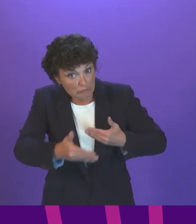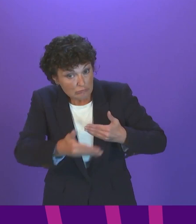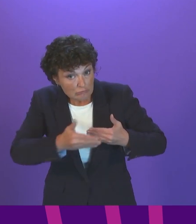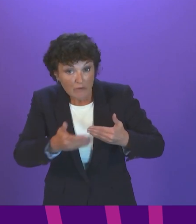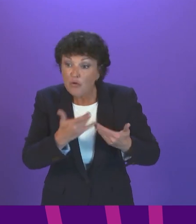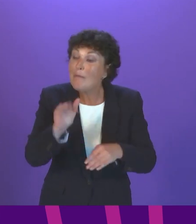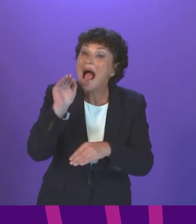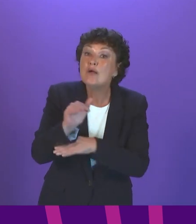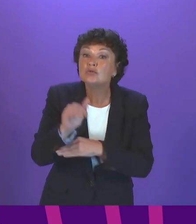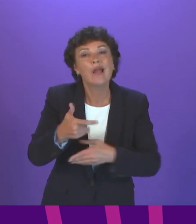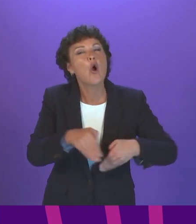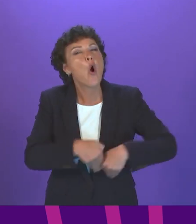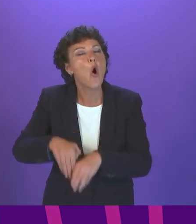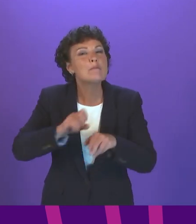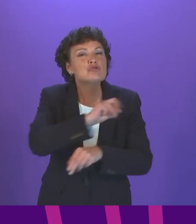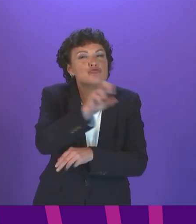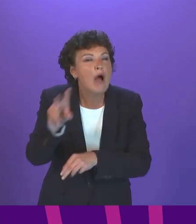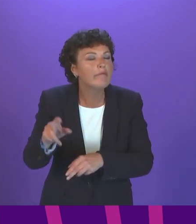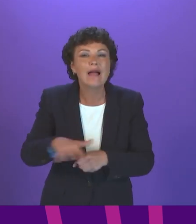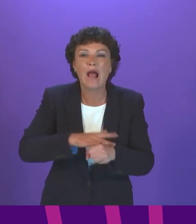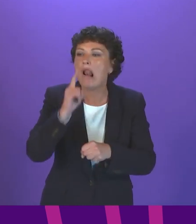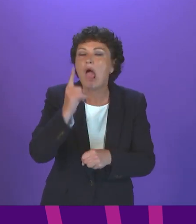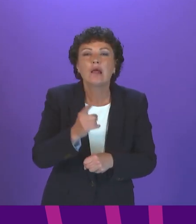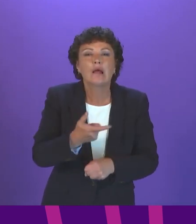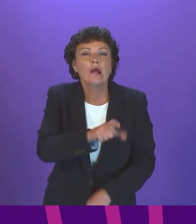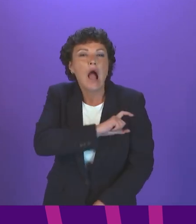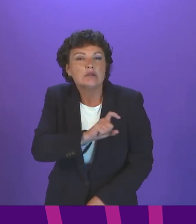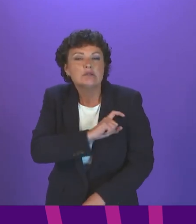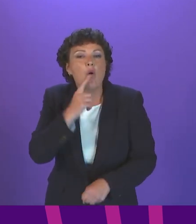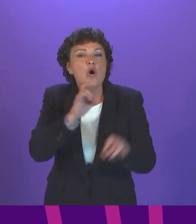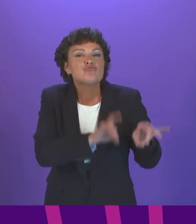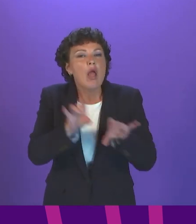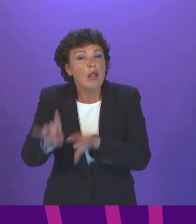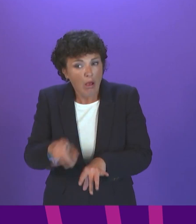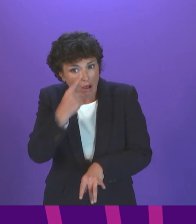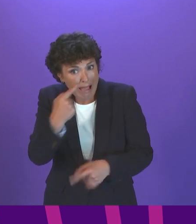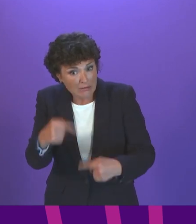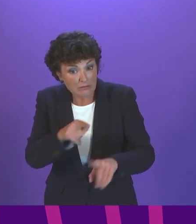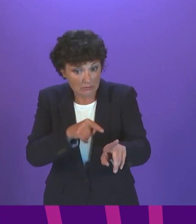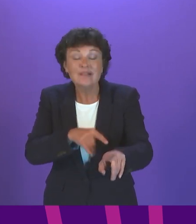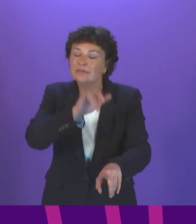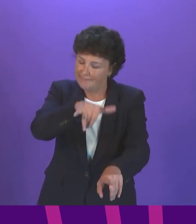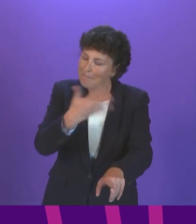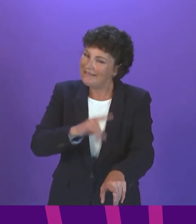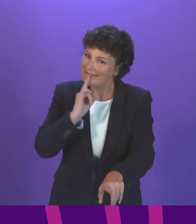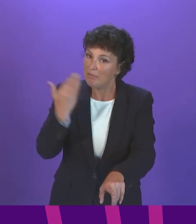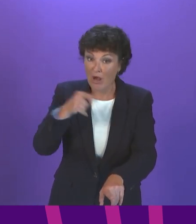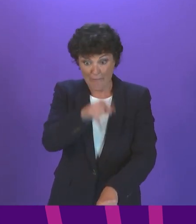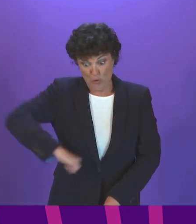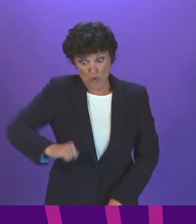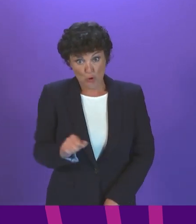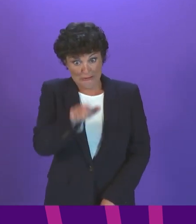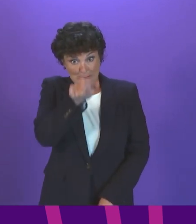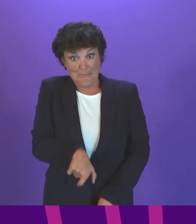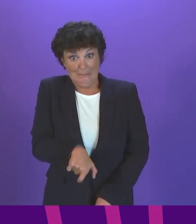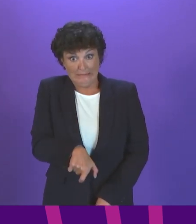outside the common travel areas such as Canada or Australia? First Minister. As I said a moment ago, if you're a Scottish citizen and you've received one